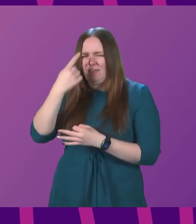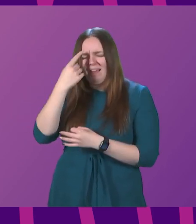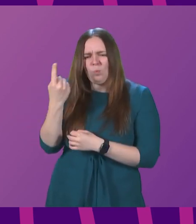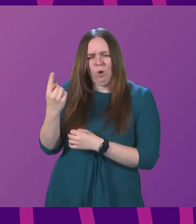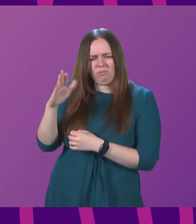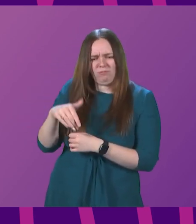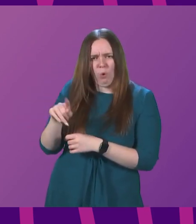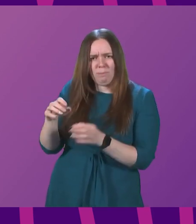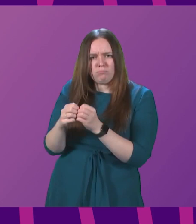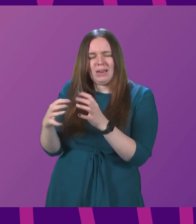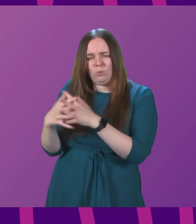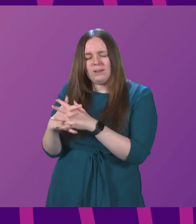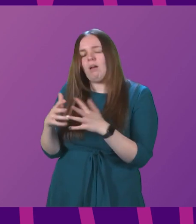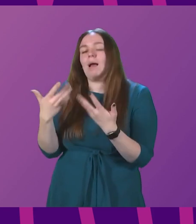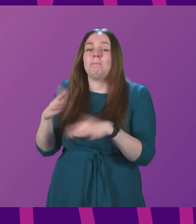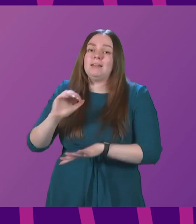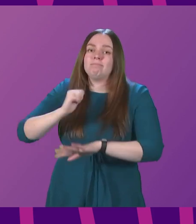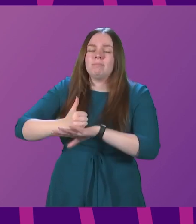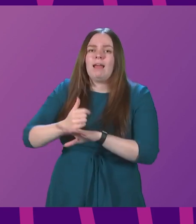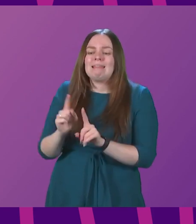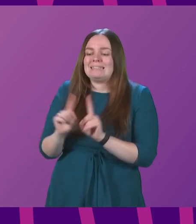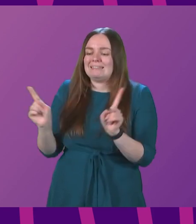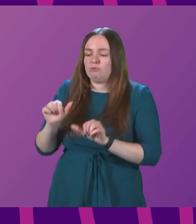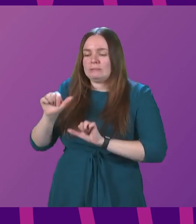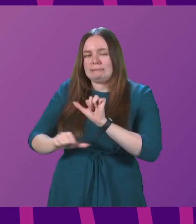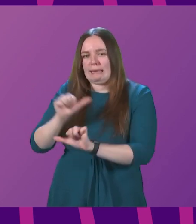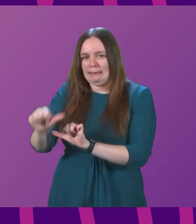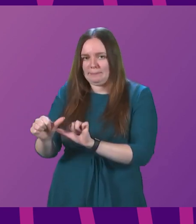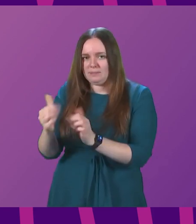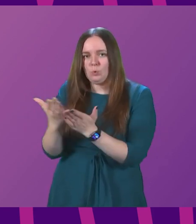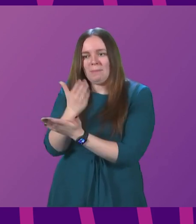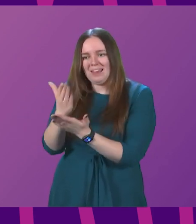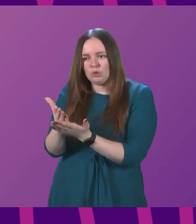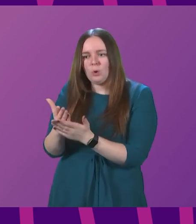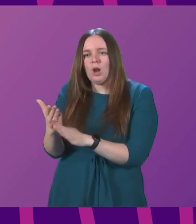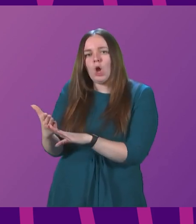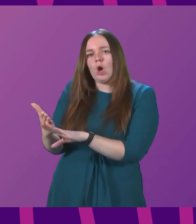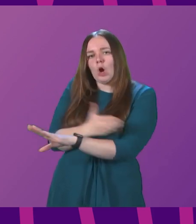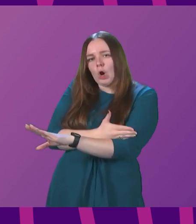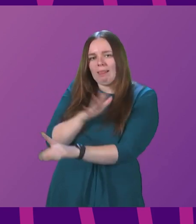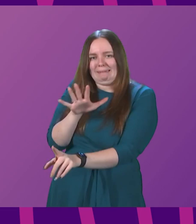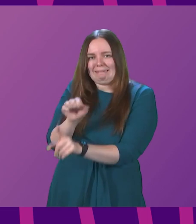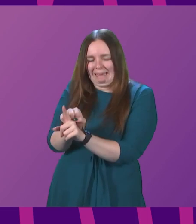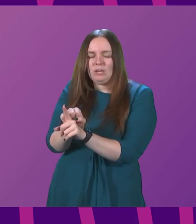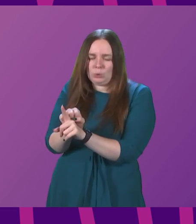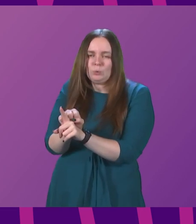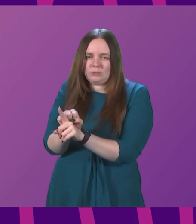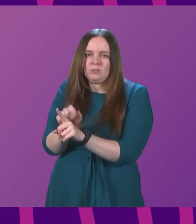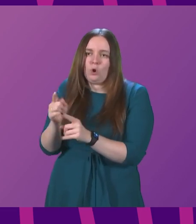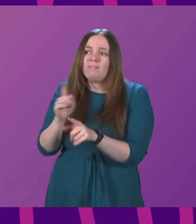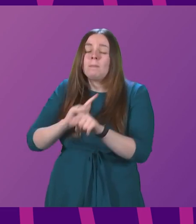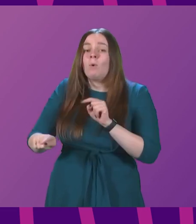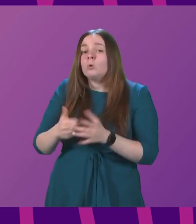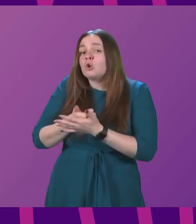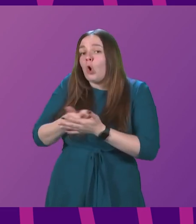Brian Whittle. I have set out the different steps we are taking to ensure the earliest possible diagnosis of the most